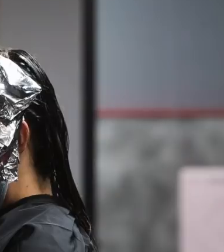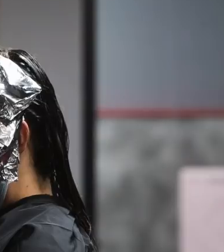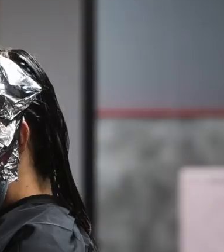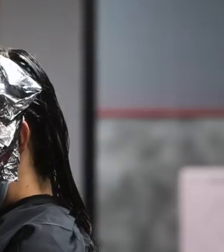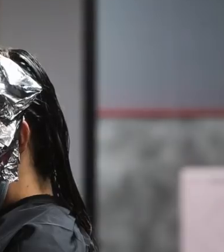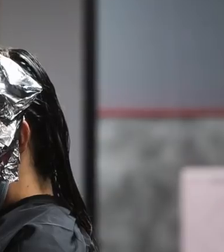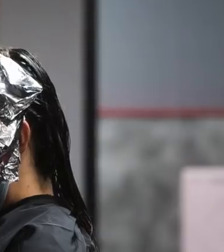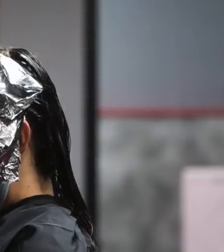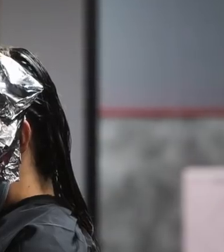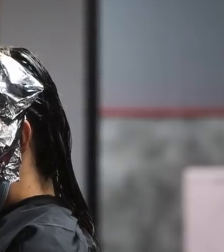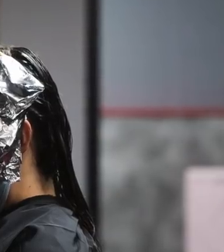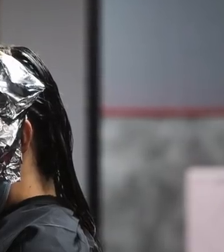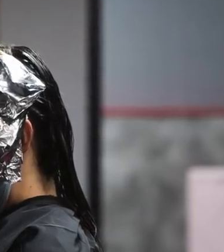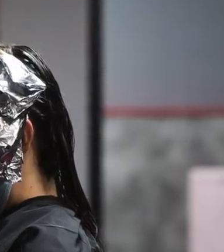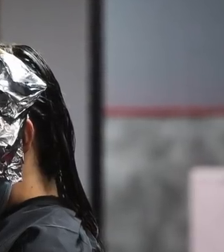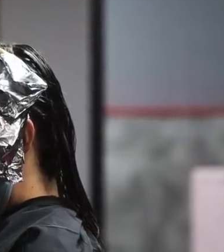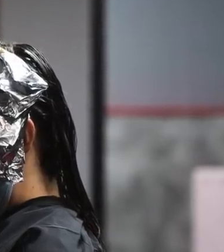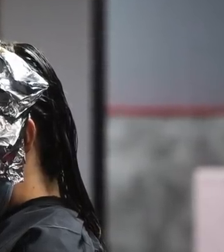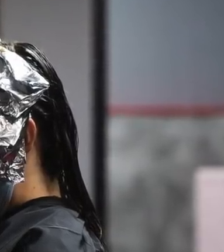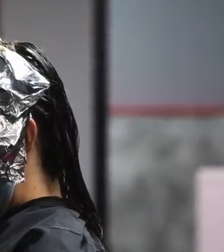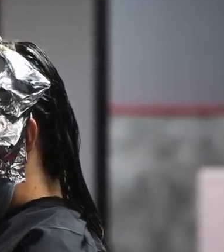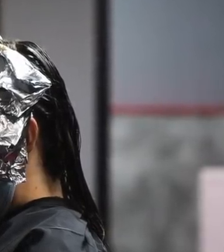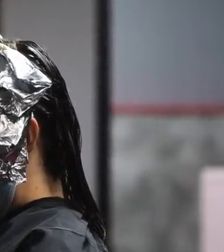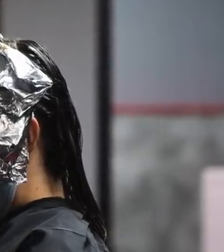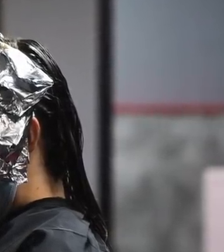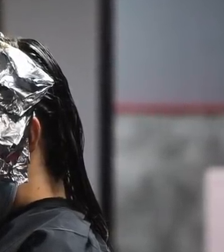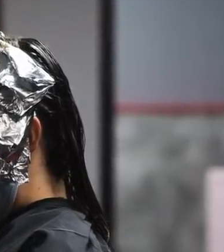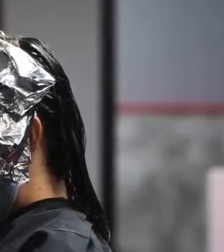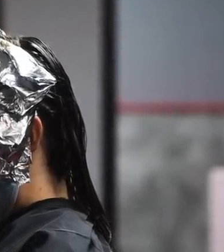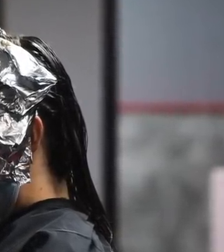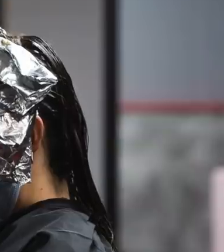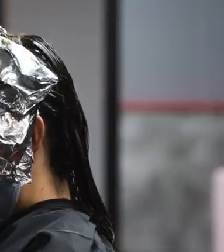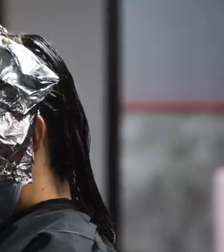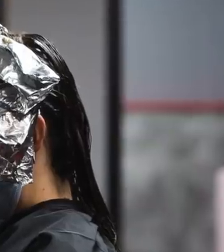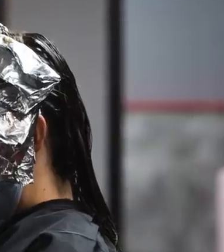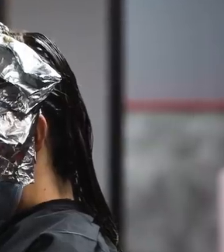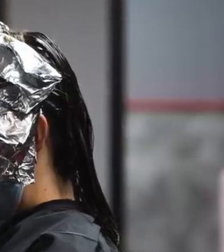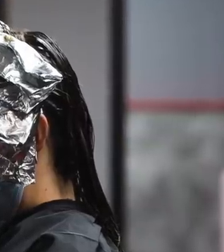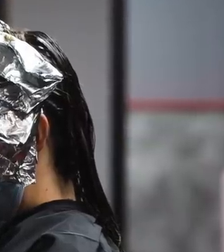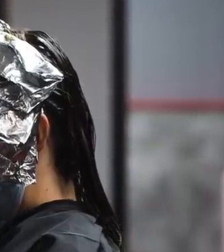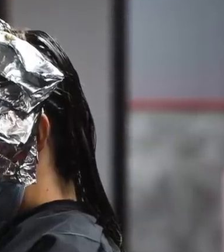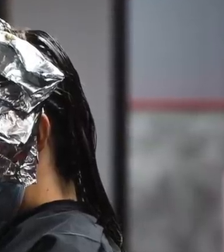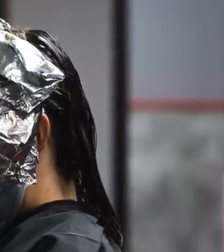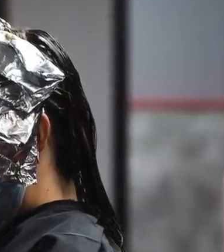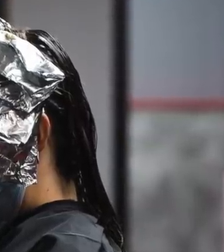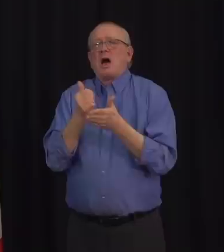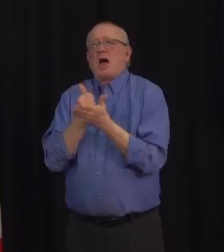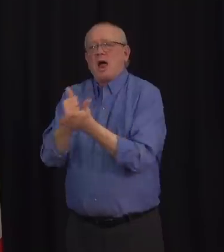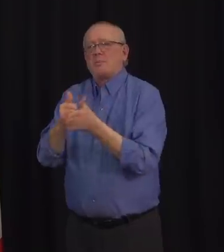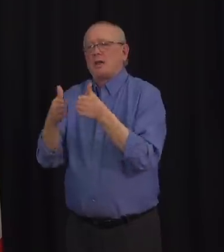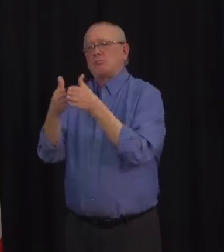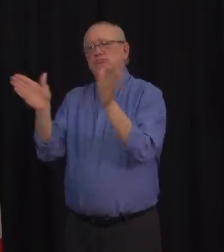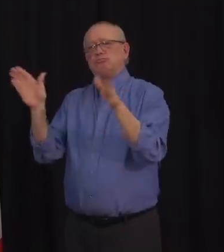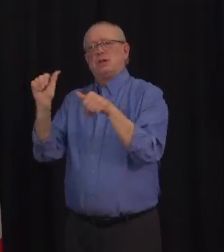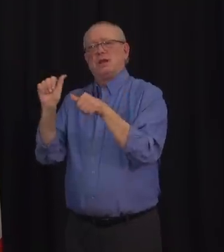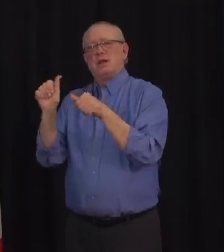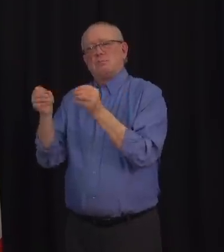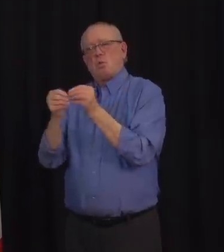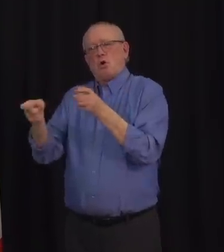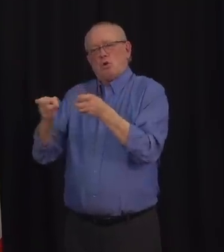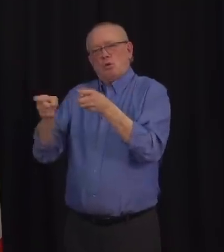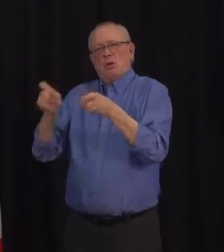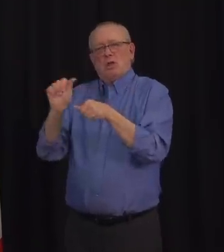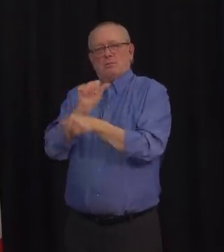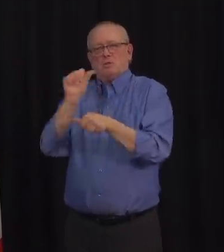livelihoods. We are doing everything we can to meet to strike that balance. The first set of restrictions will